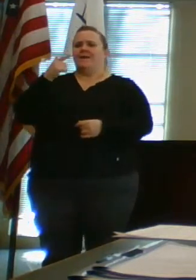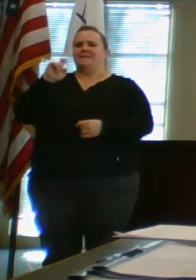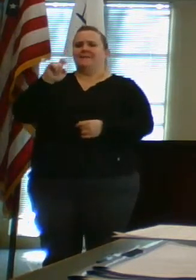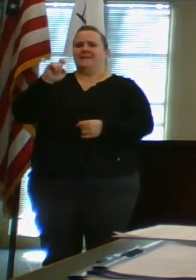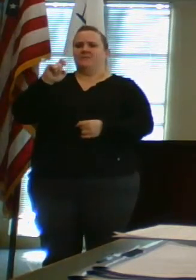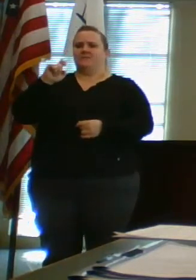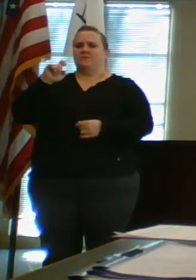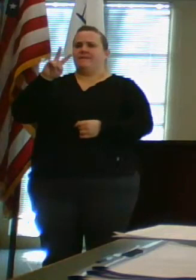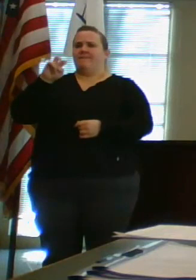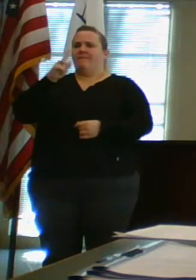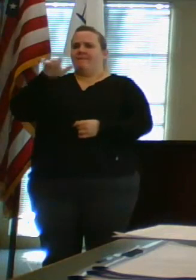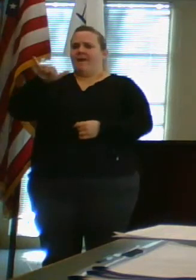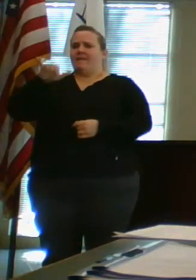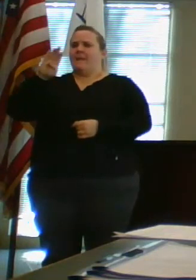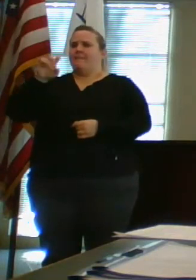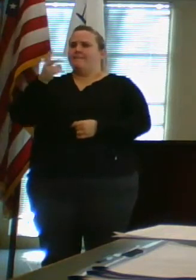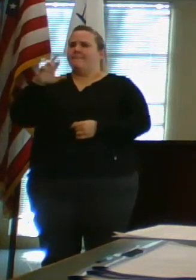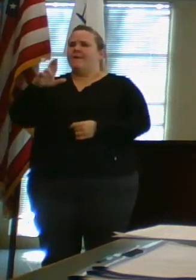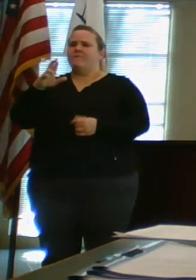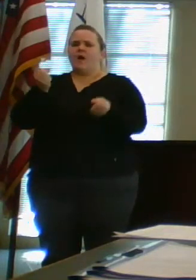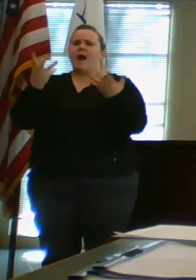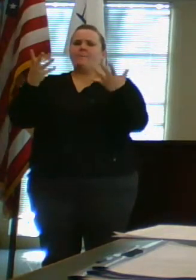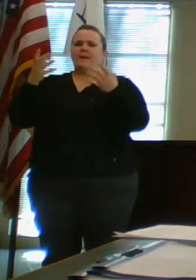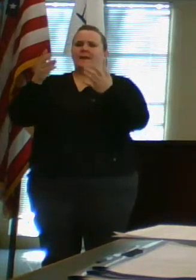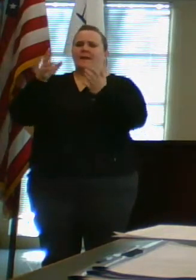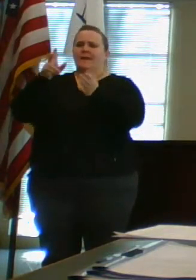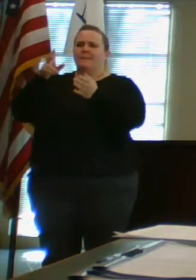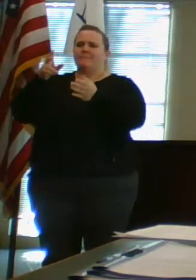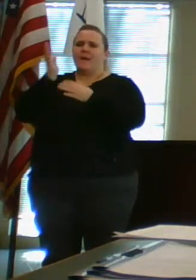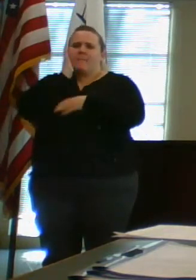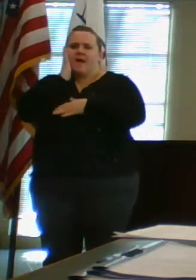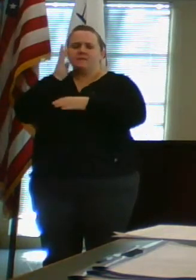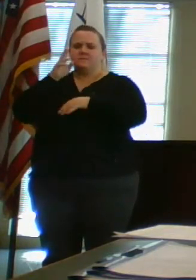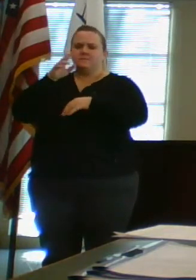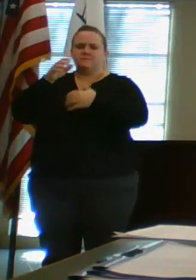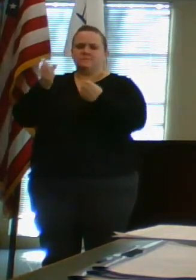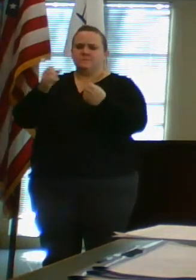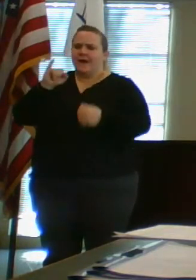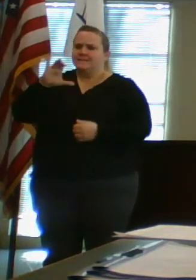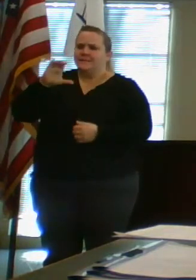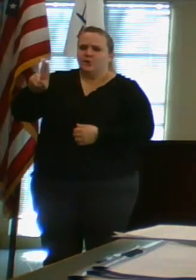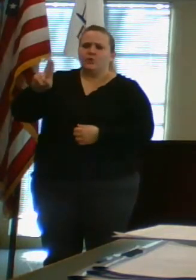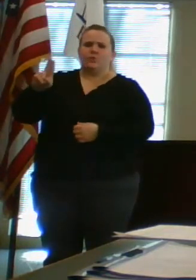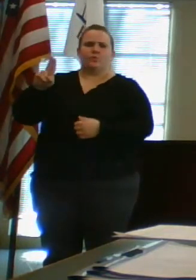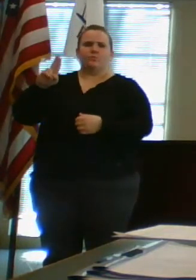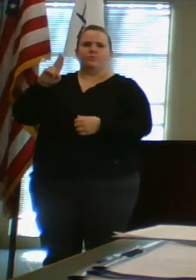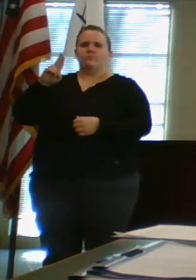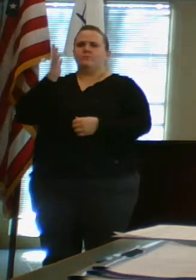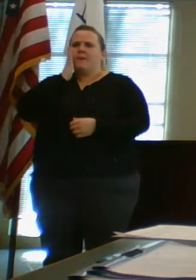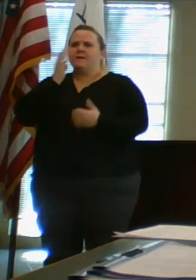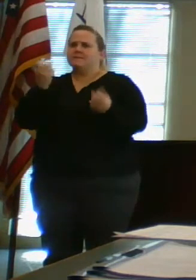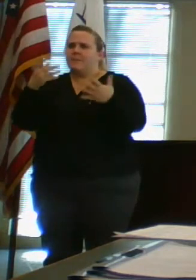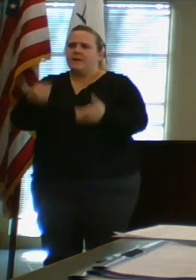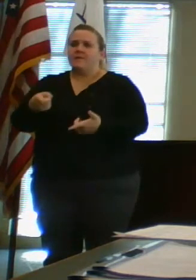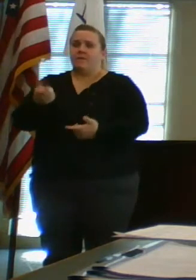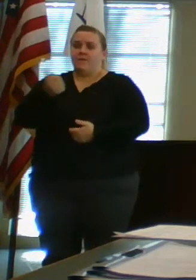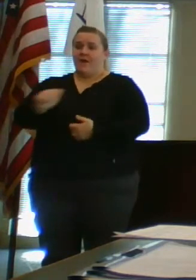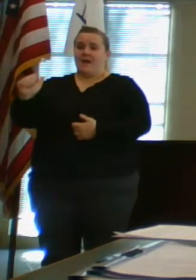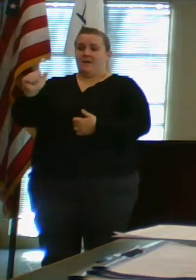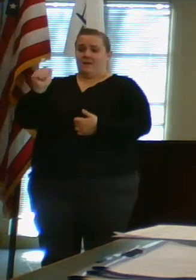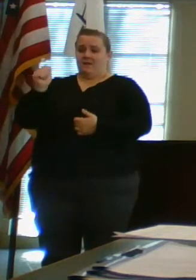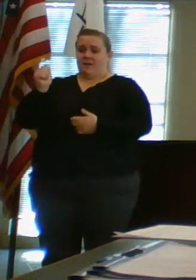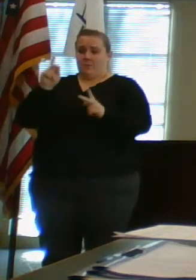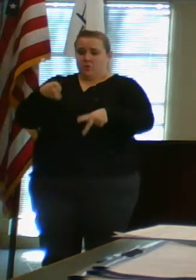How many beds are available? How many ICU beds? And are any ICU beds currently occupied by COVID-19 patients?